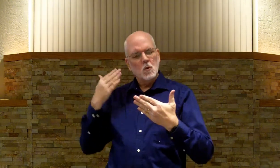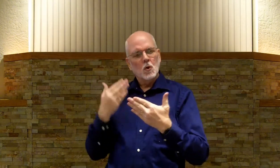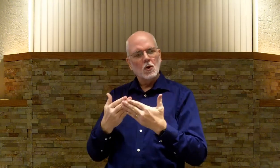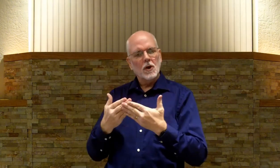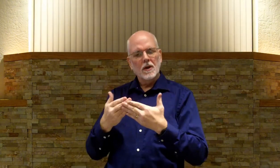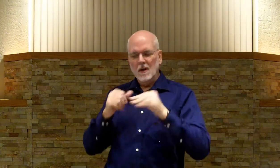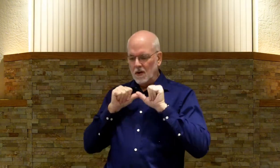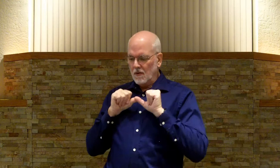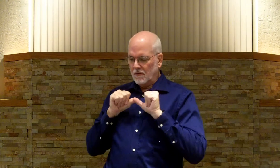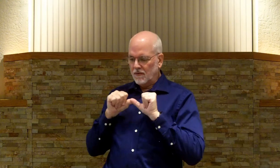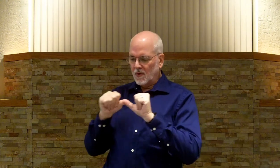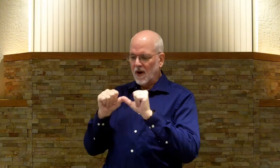Good. Forever.